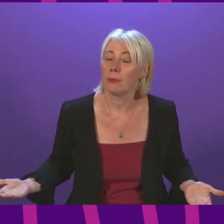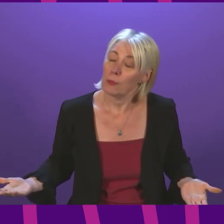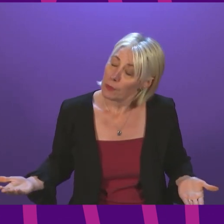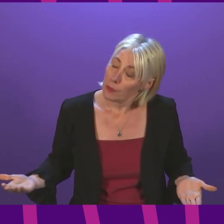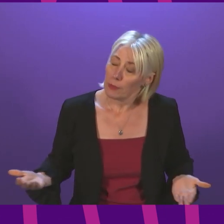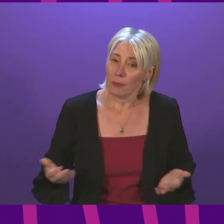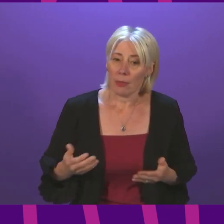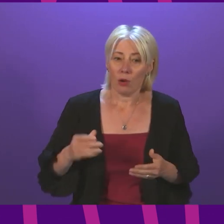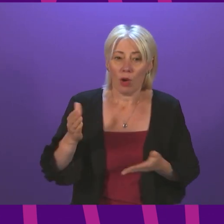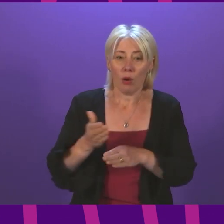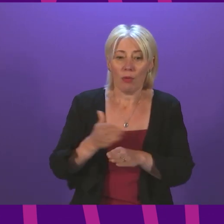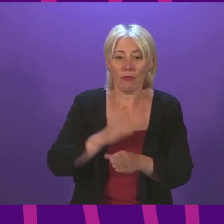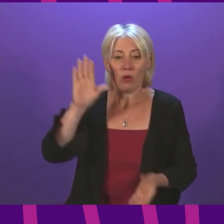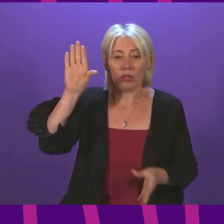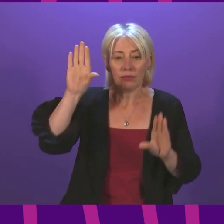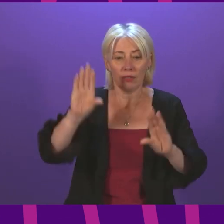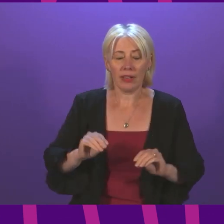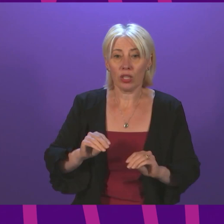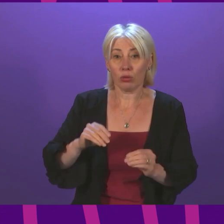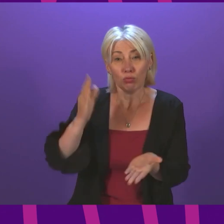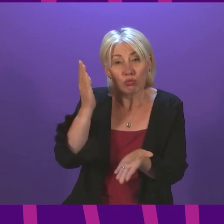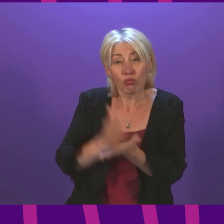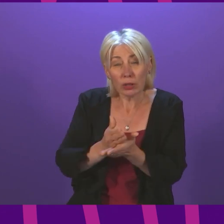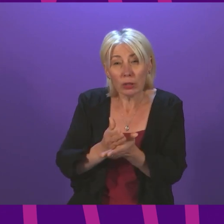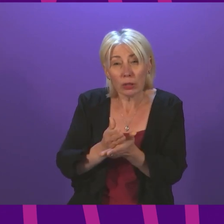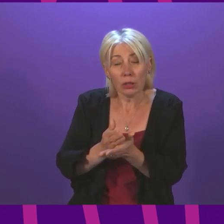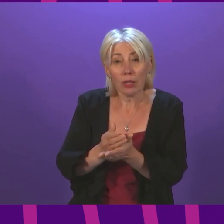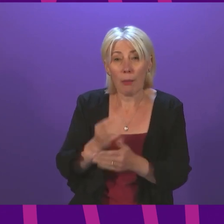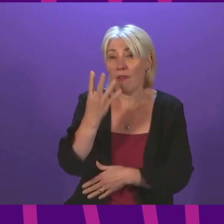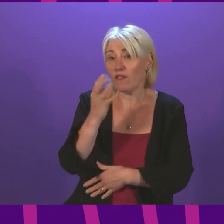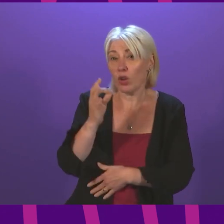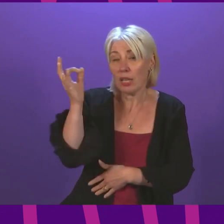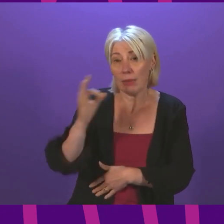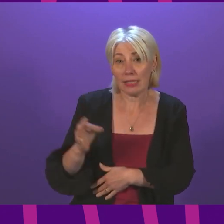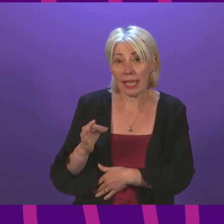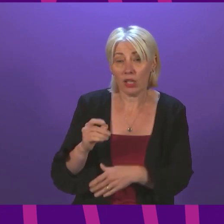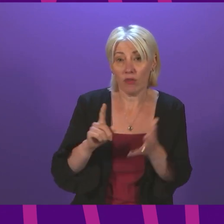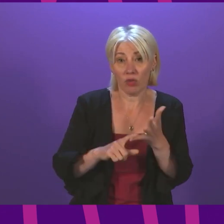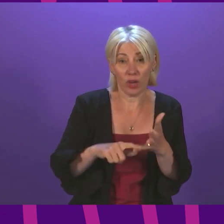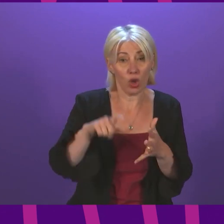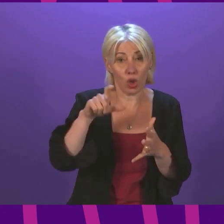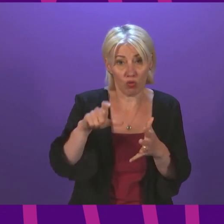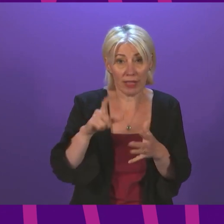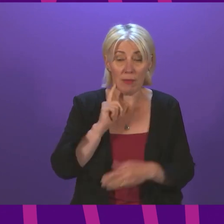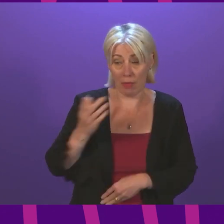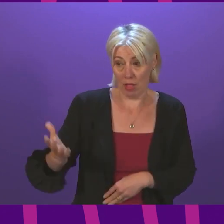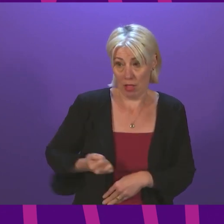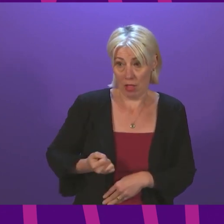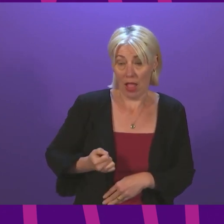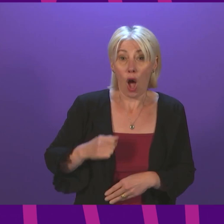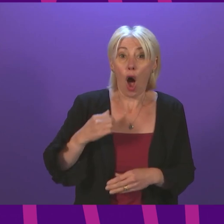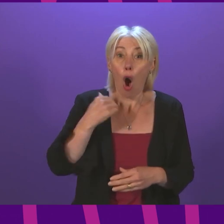I want to discuss the very real fact that approximately 40% of universal credit recipients are in work.